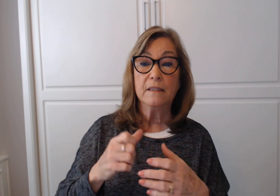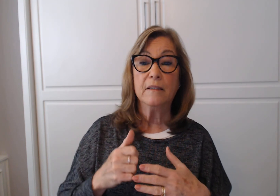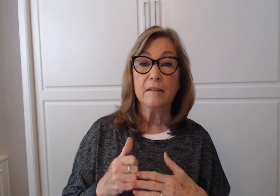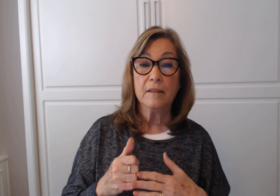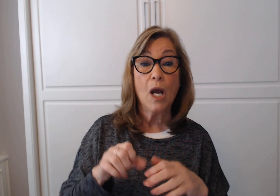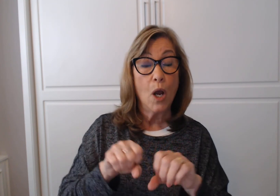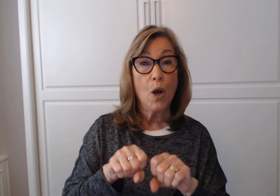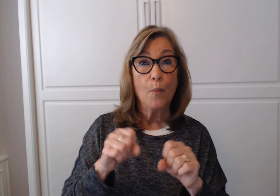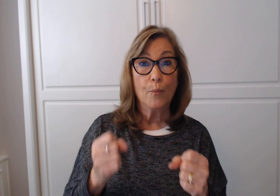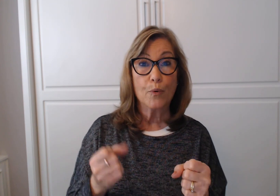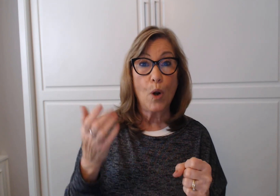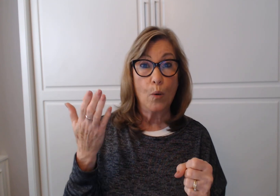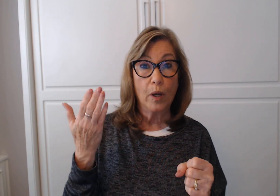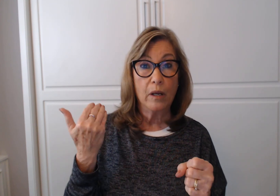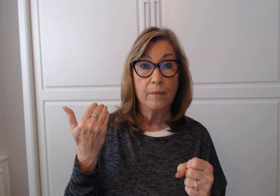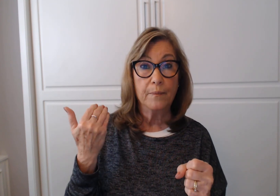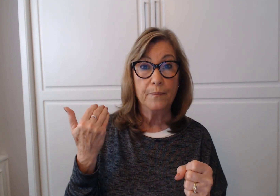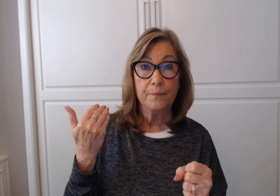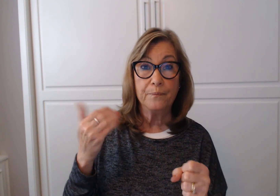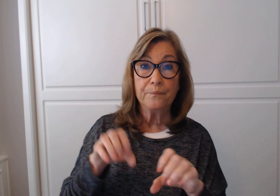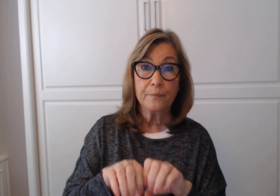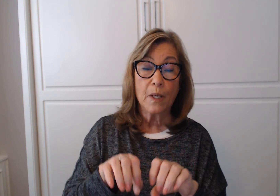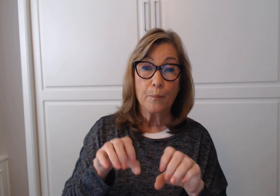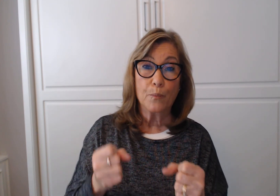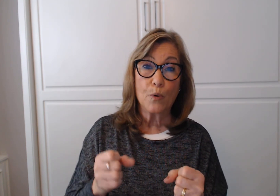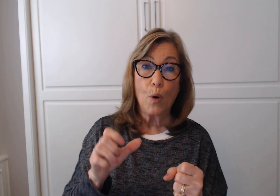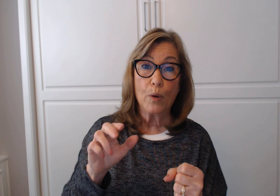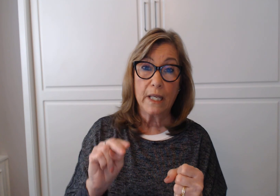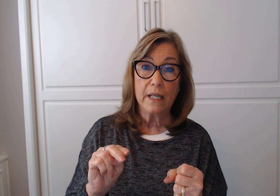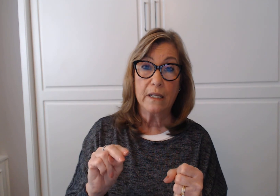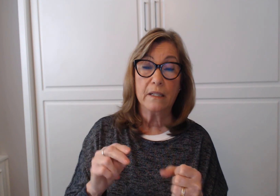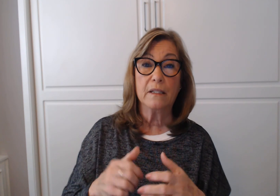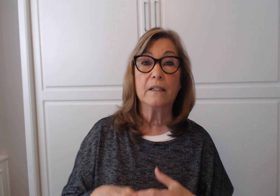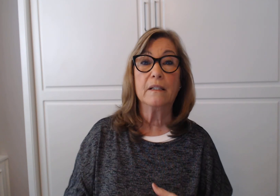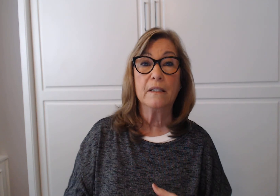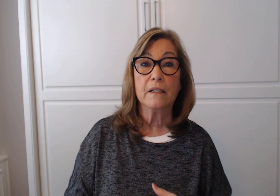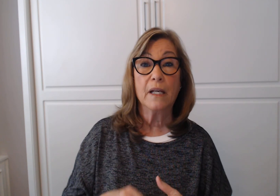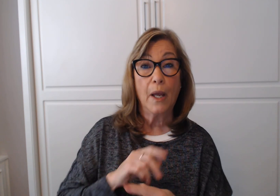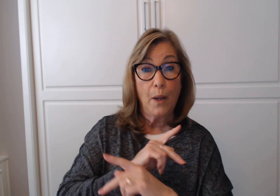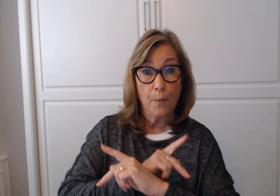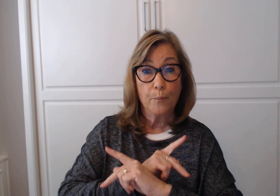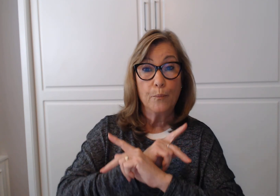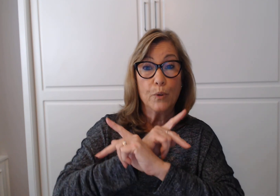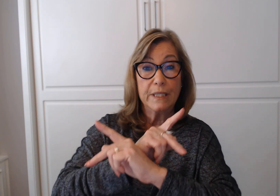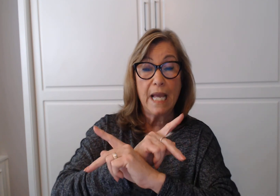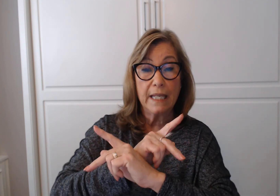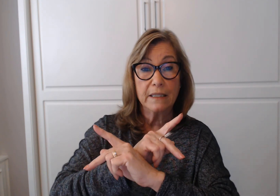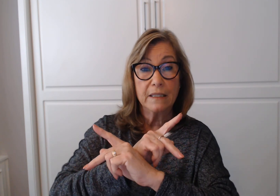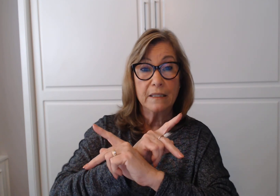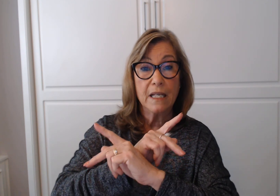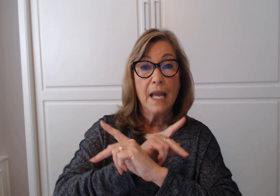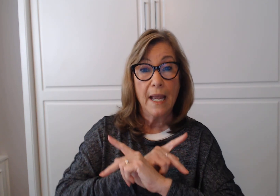Broke. Broken. Protect. Protective.